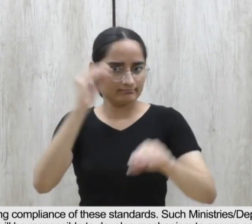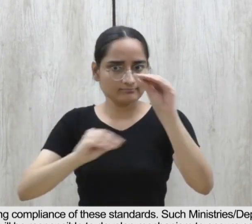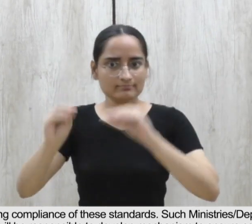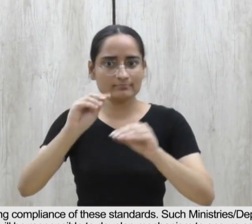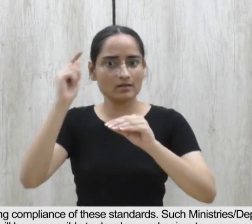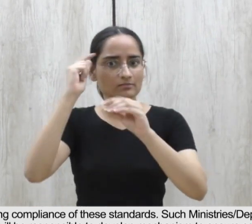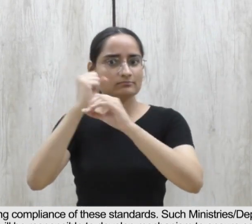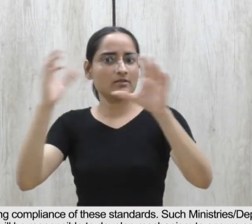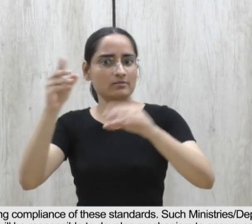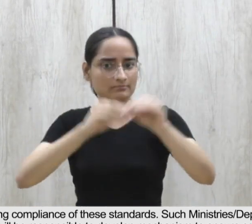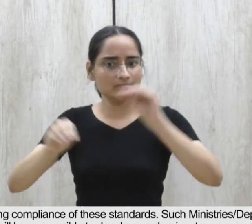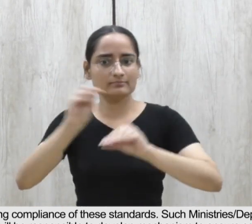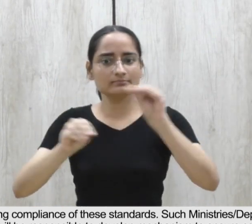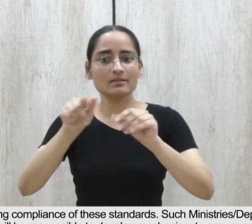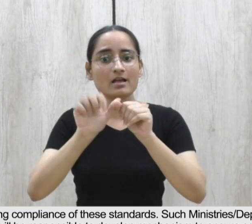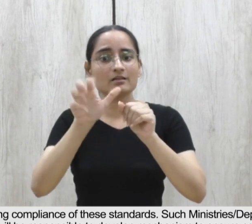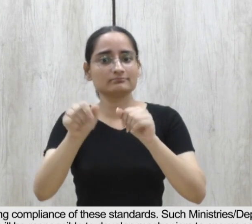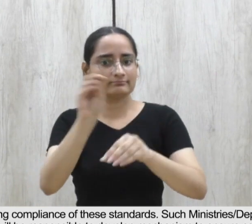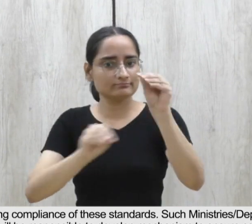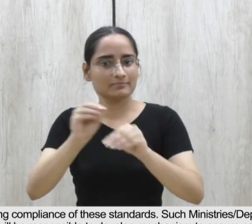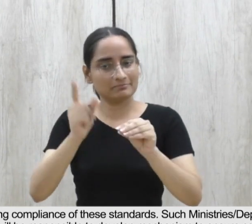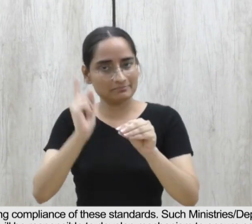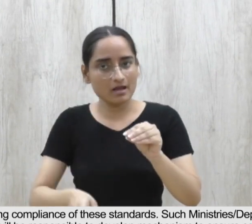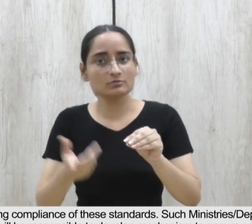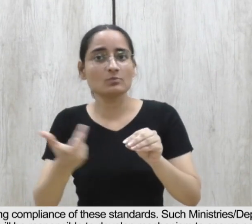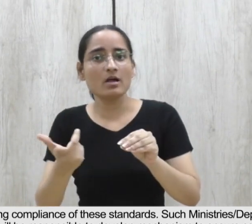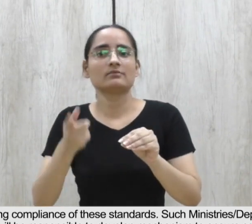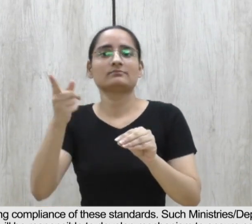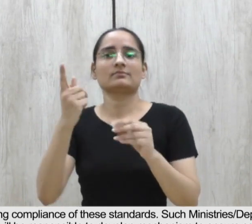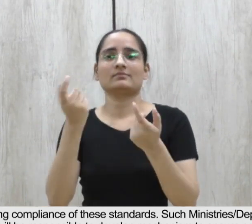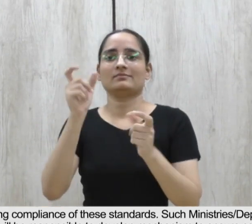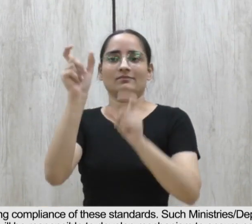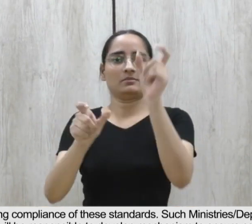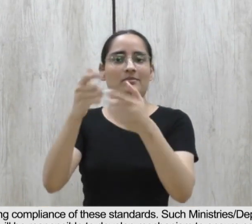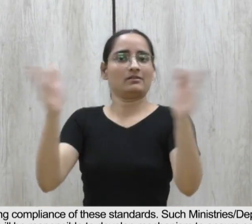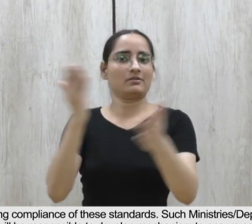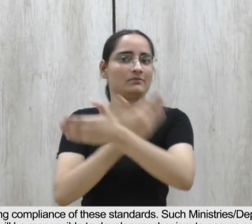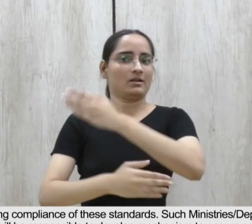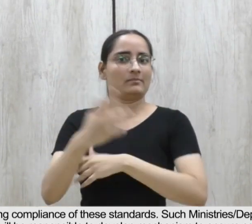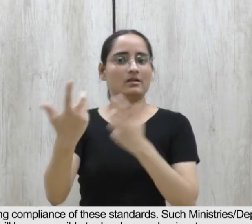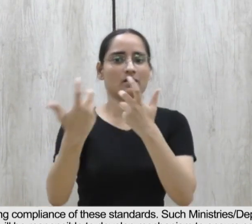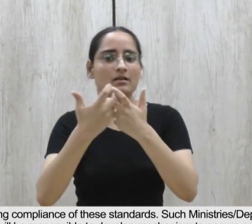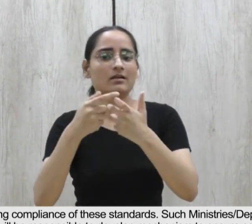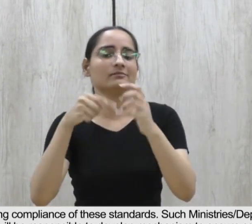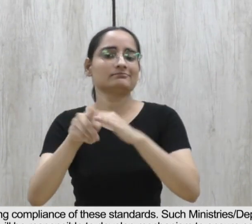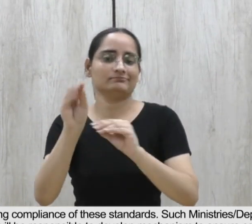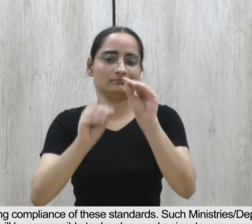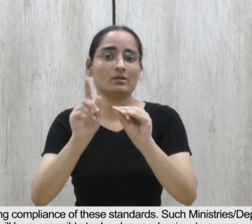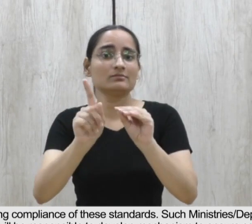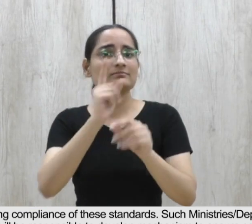ministries are departments where there is no specific domain regulator will be